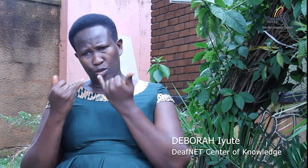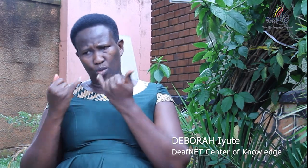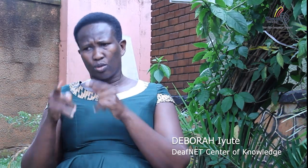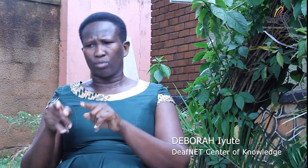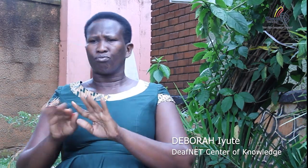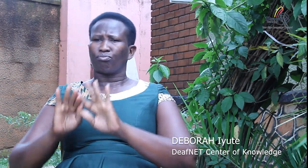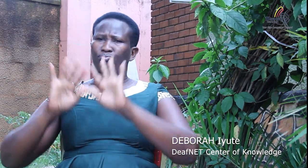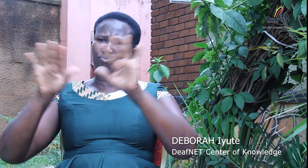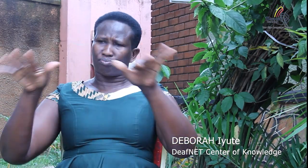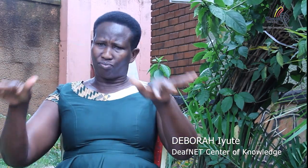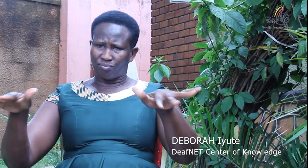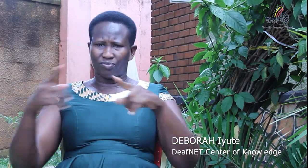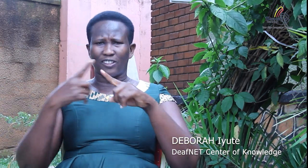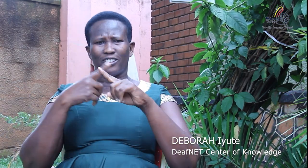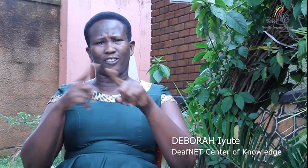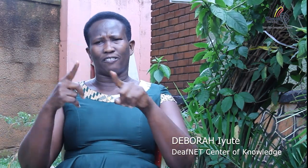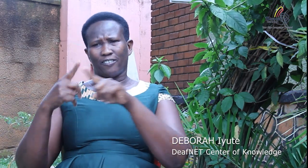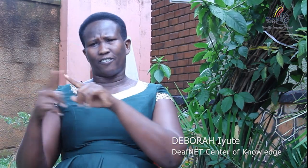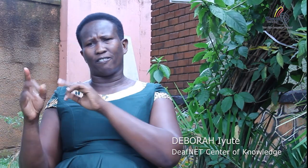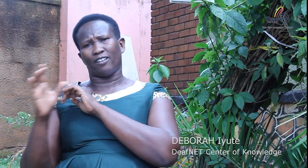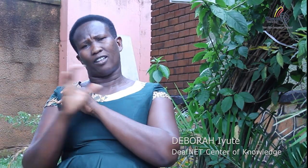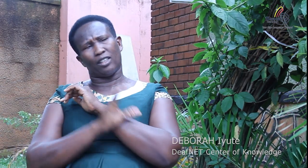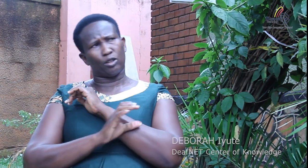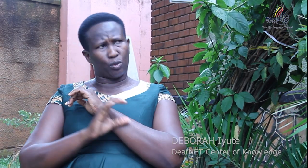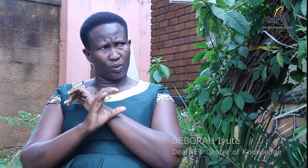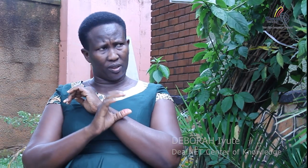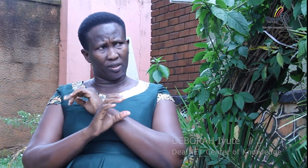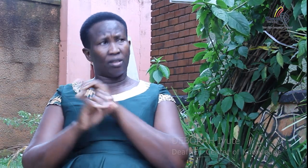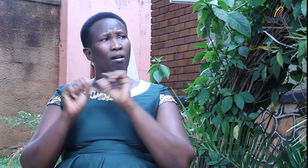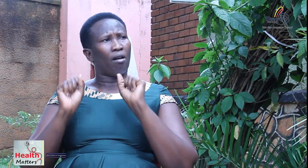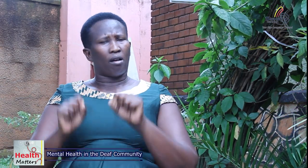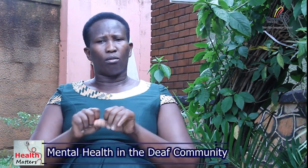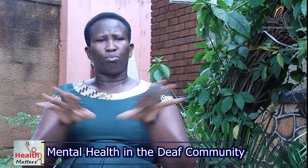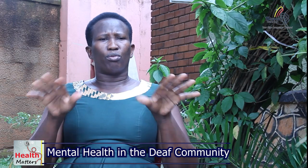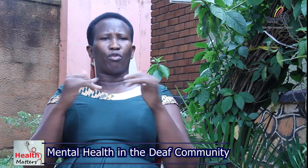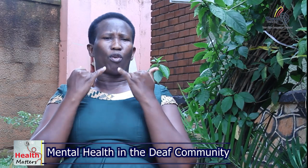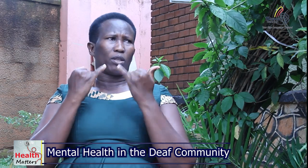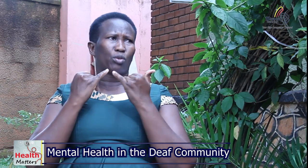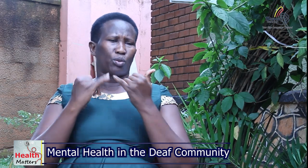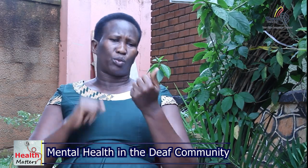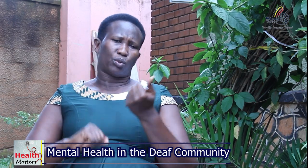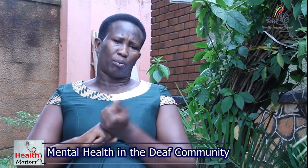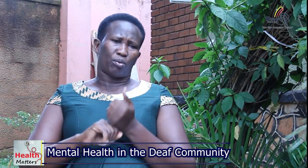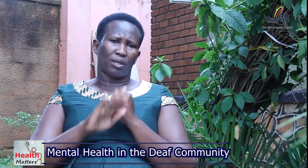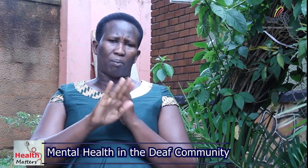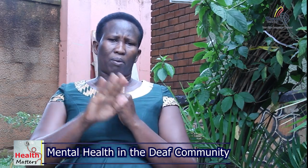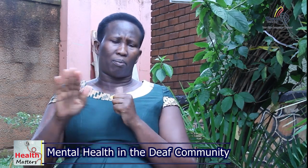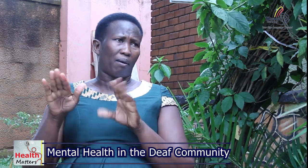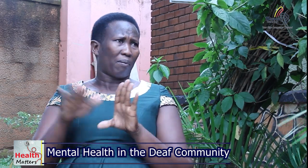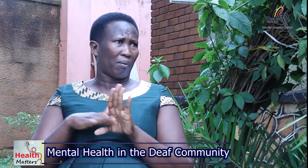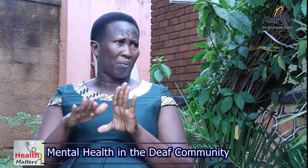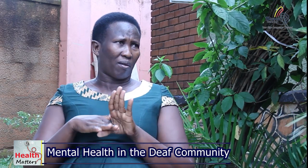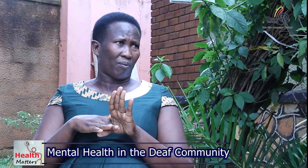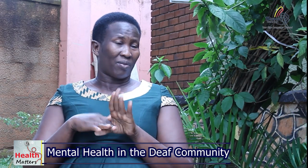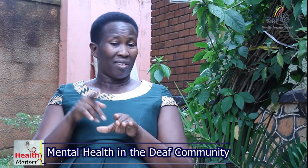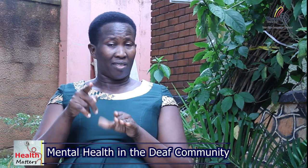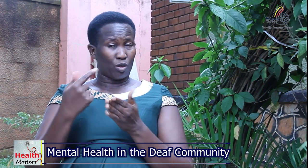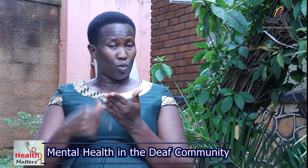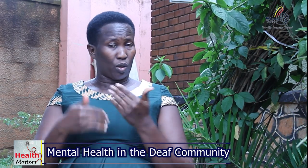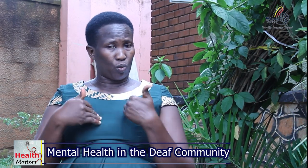experience and share the information and with other countries which can support the members